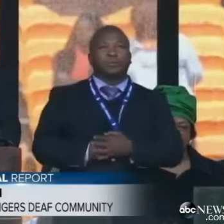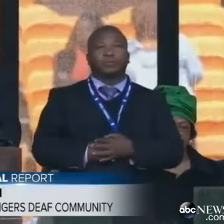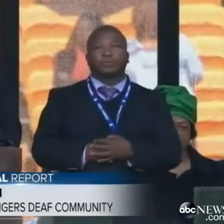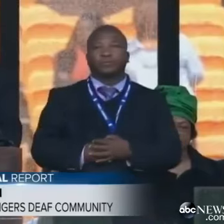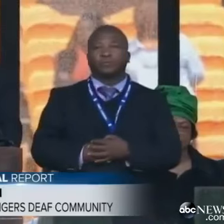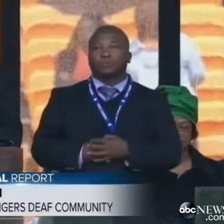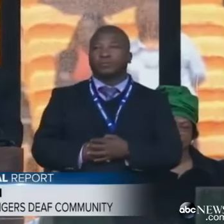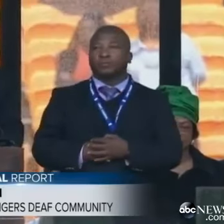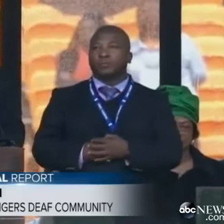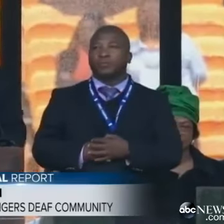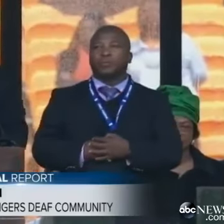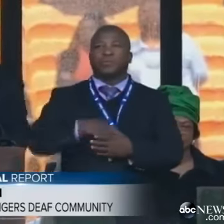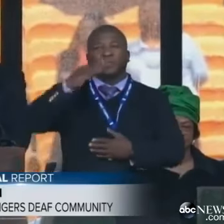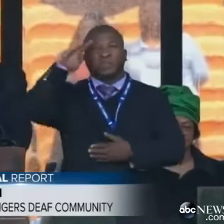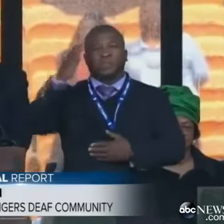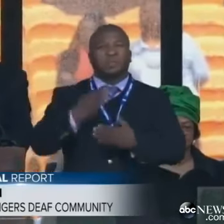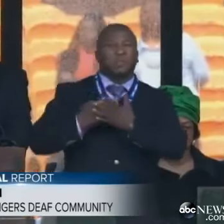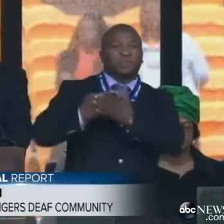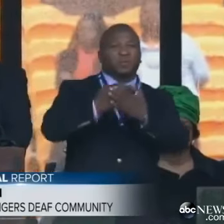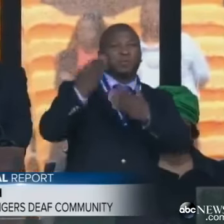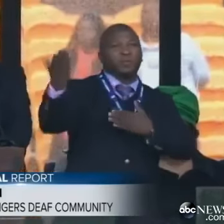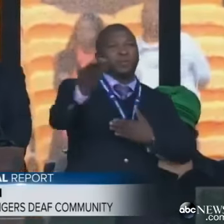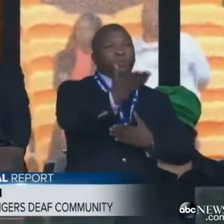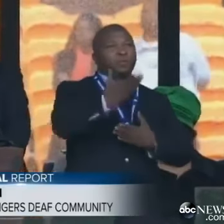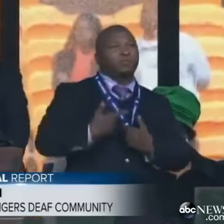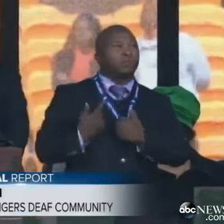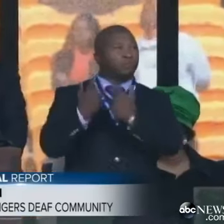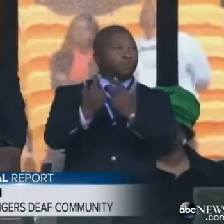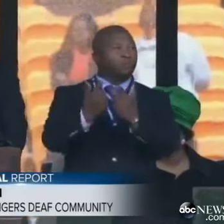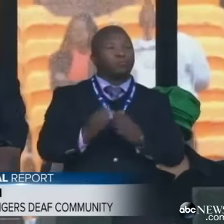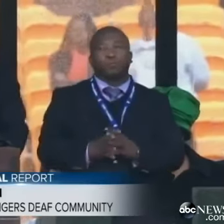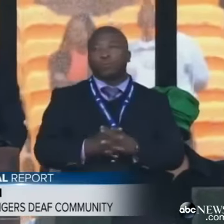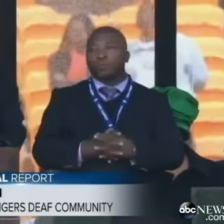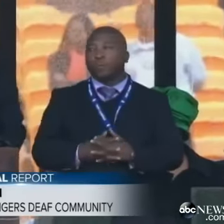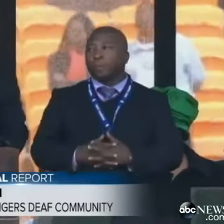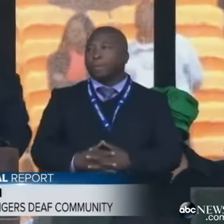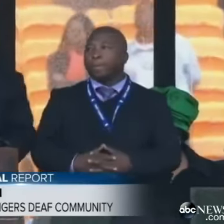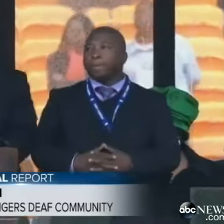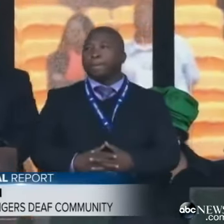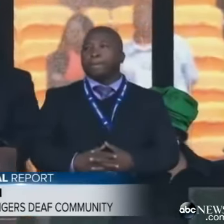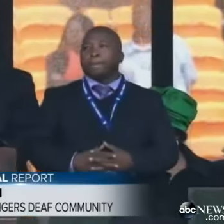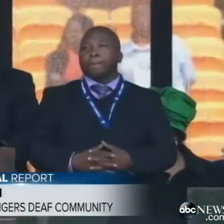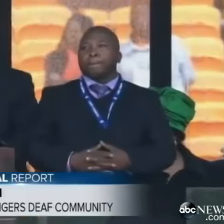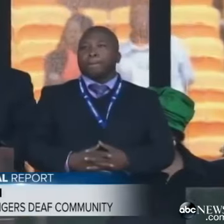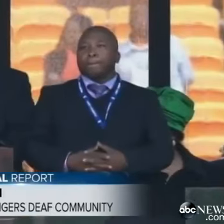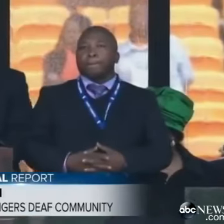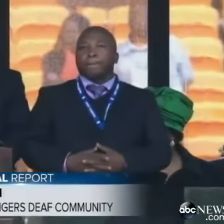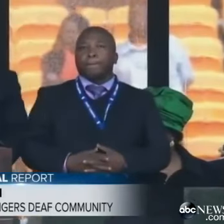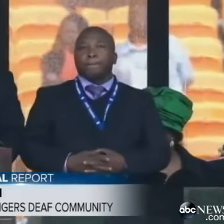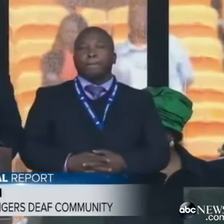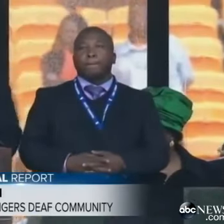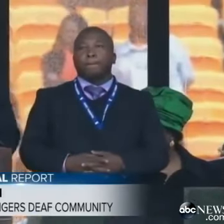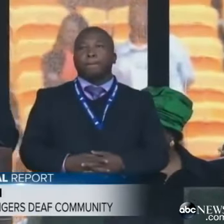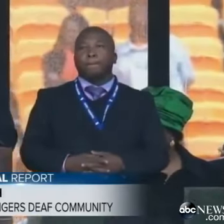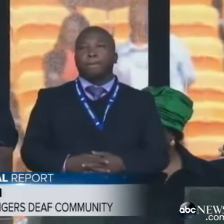with world leaders, the man's gestures were apparently all made up and he wasn't signing any language at all. The